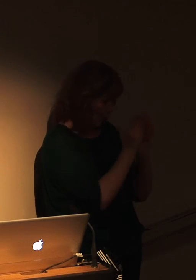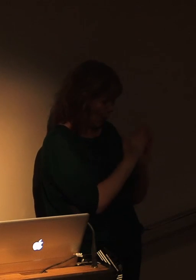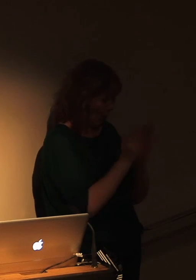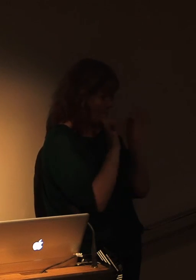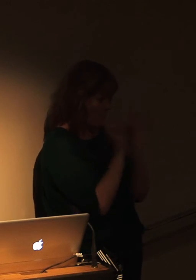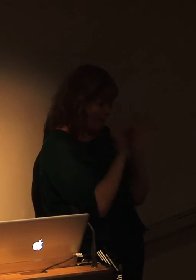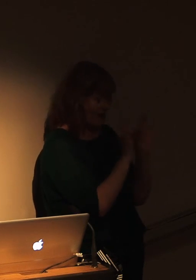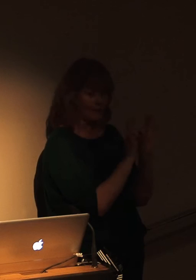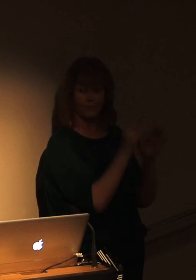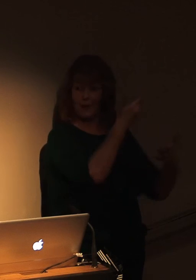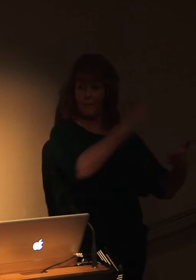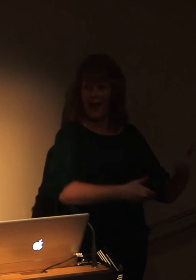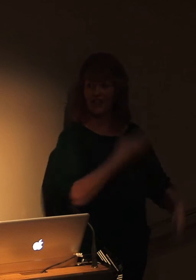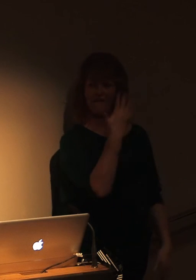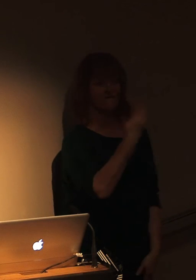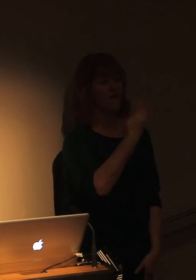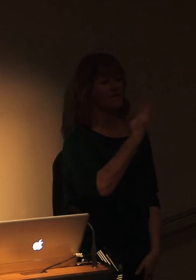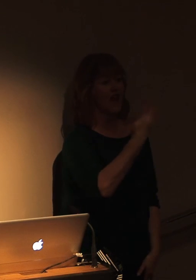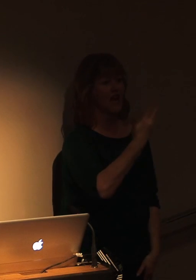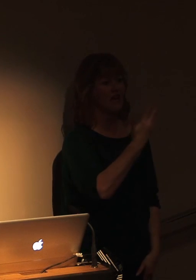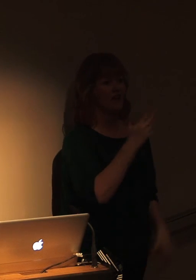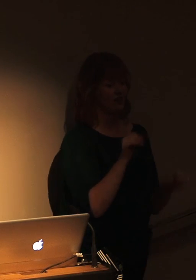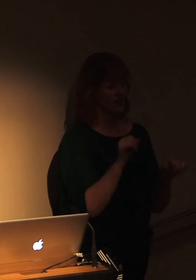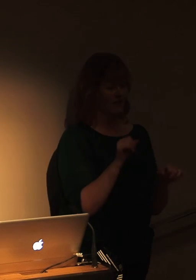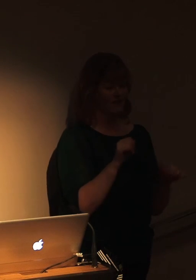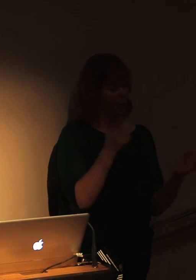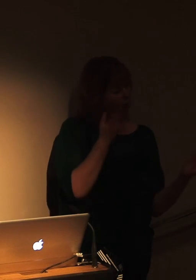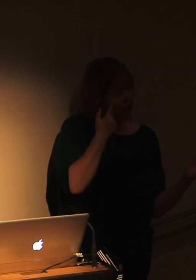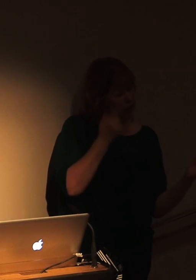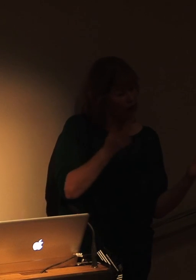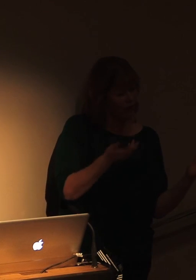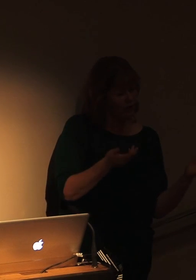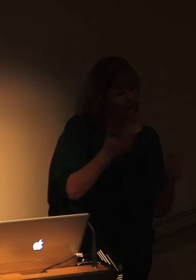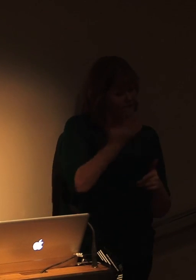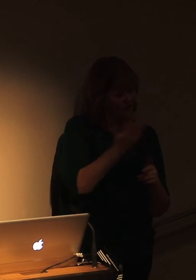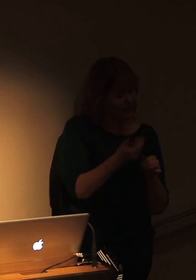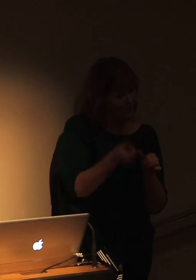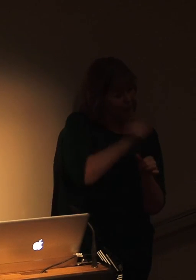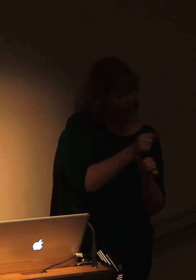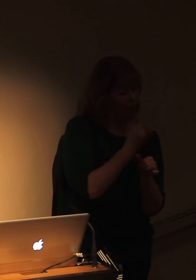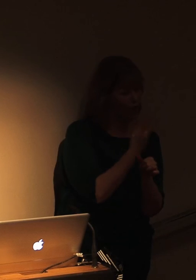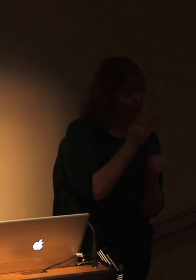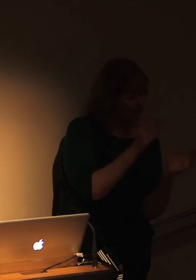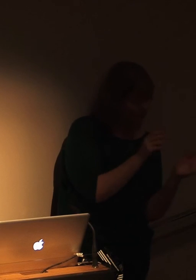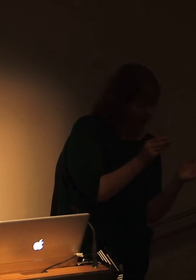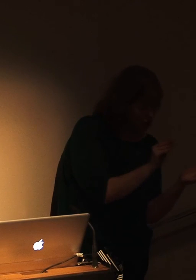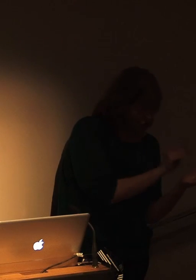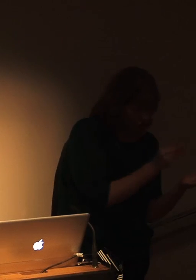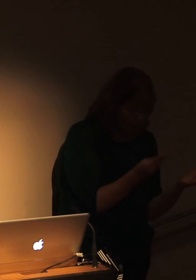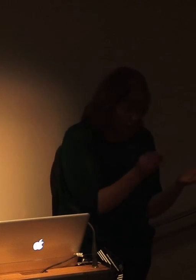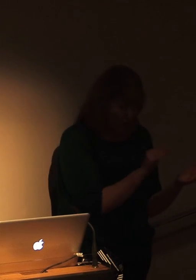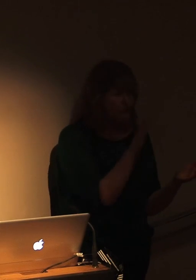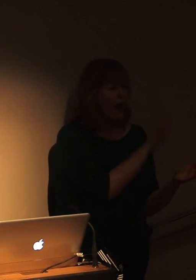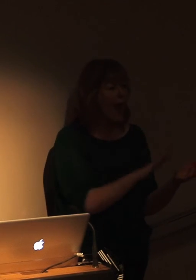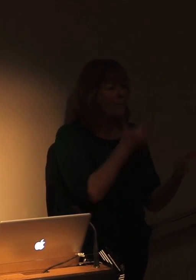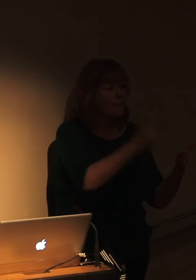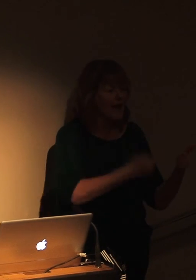15, which I'm on here, this is the next place they'll go and visit. They'll go back three pages before that, and they'll leaf through those pages around page